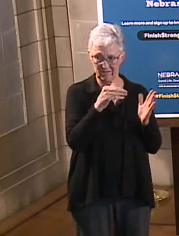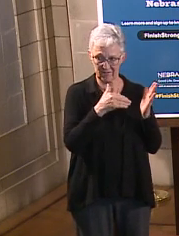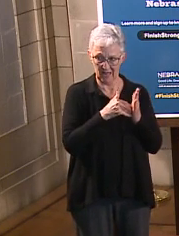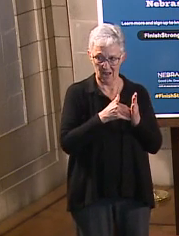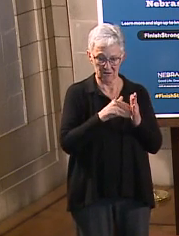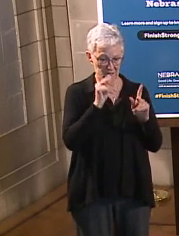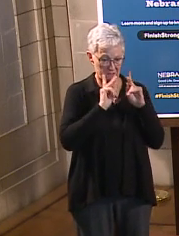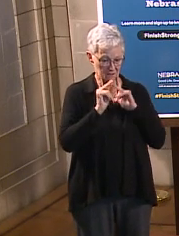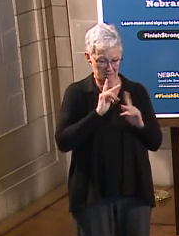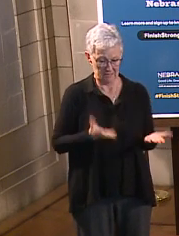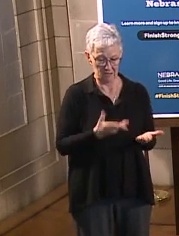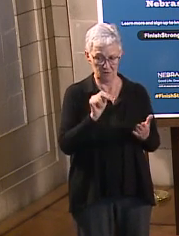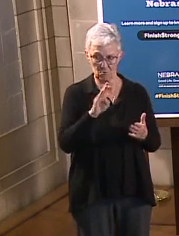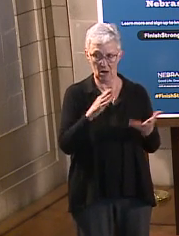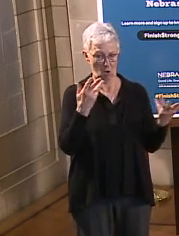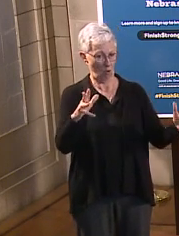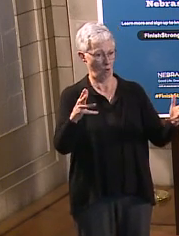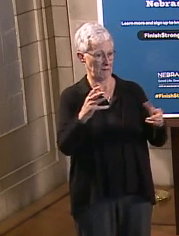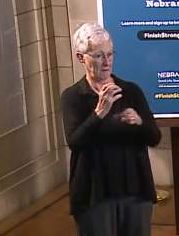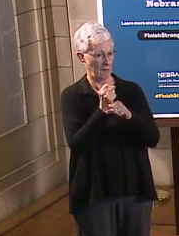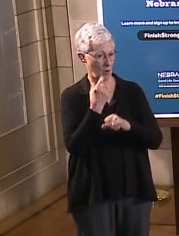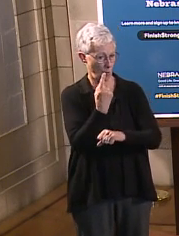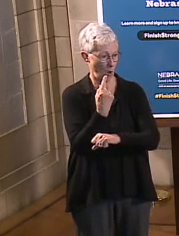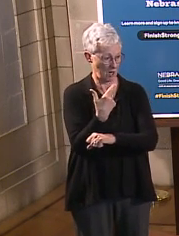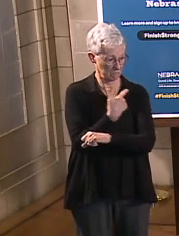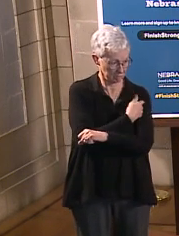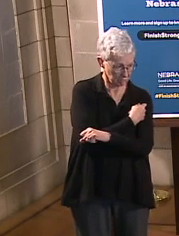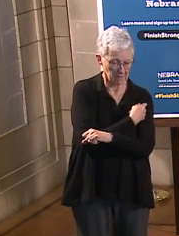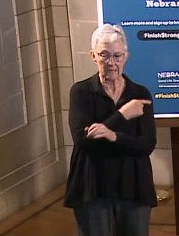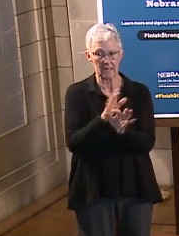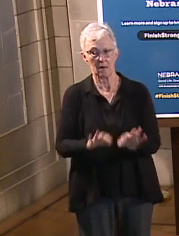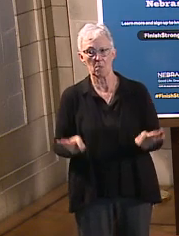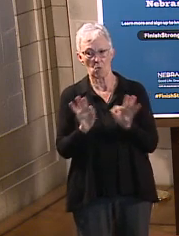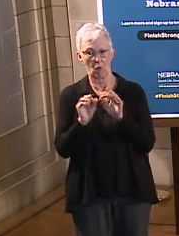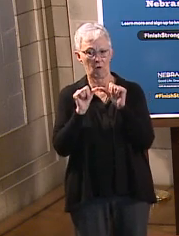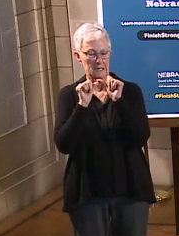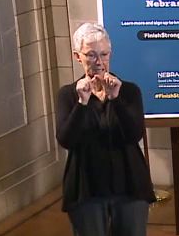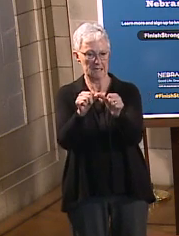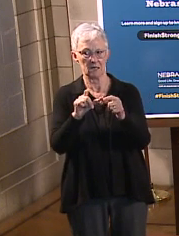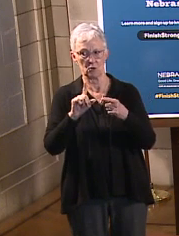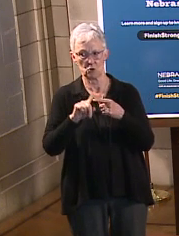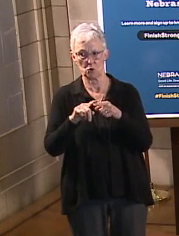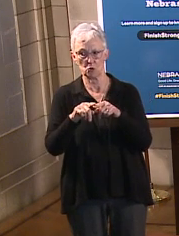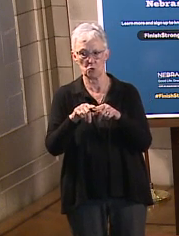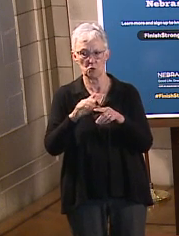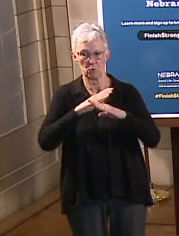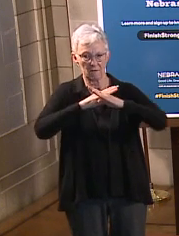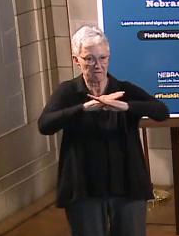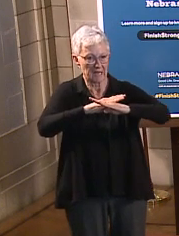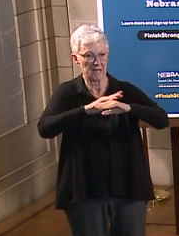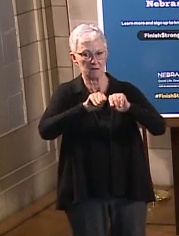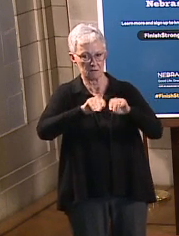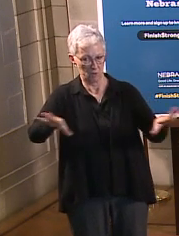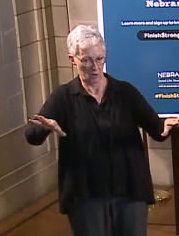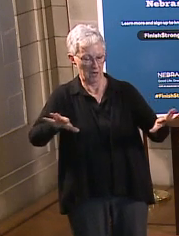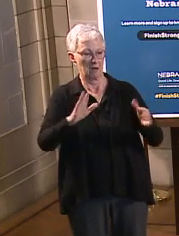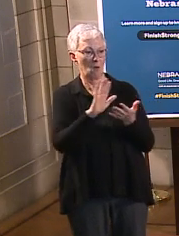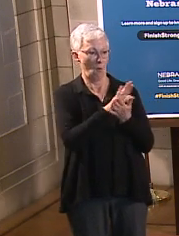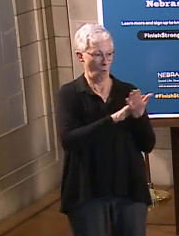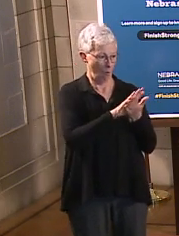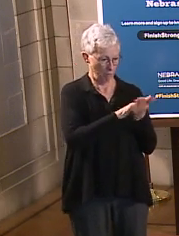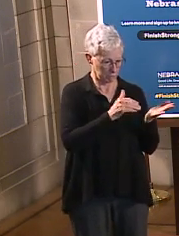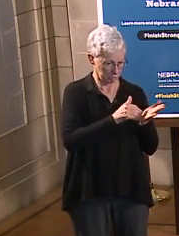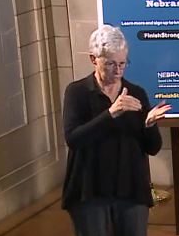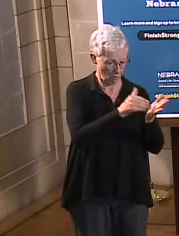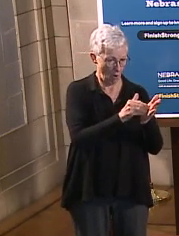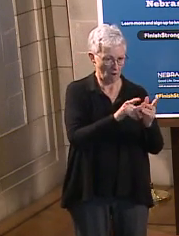received at least one dose, it's important to continue to take all the steps to slow the spread of the virus, like washing your hands frequently, keeping your six